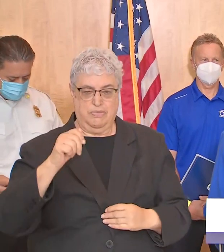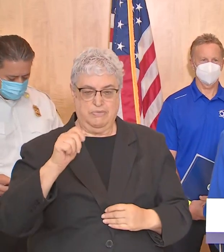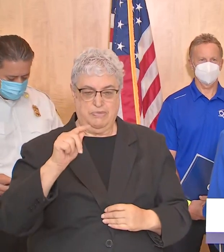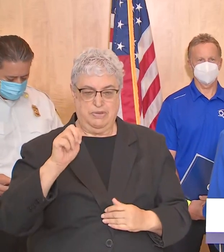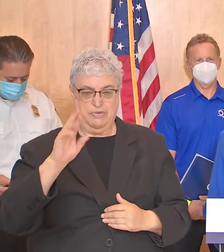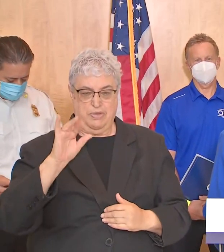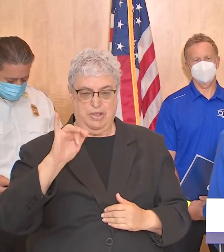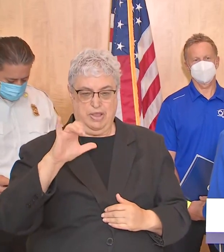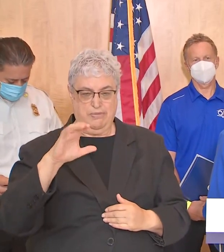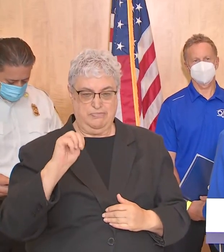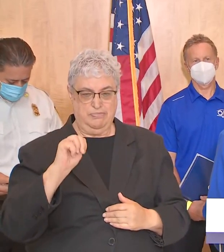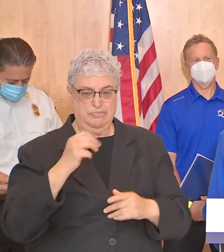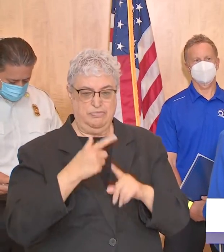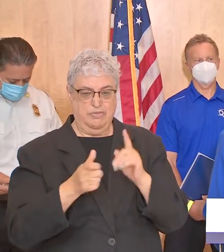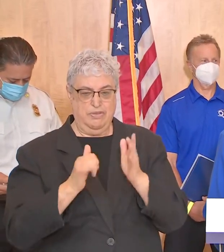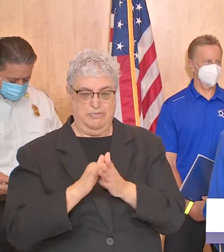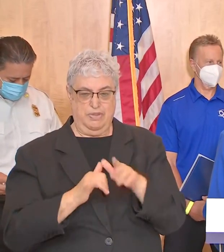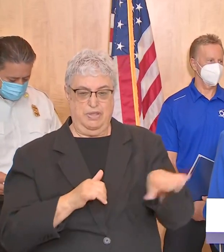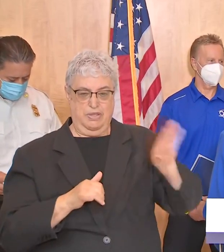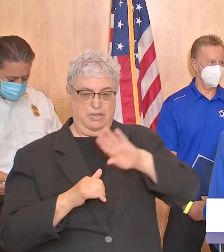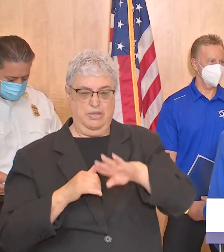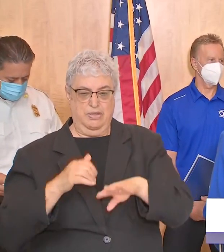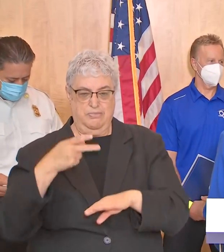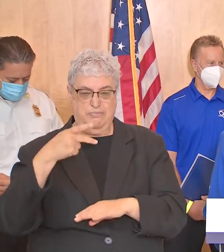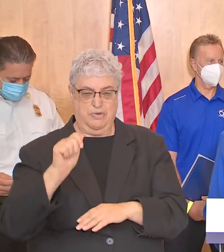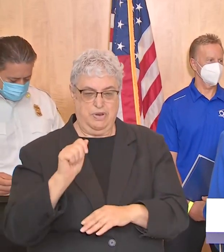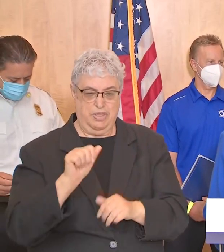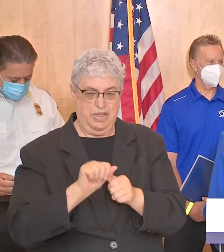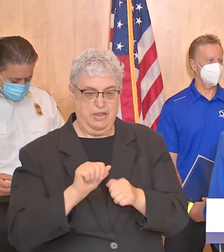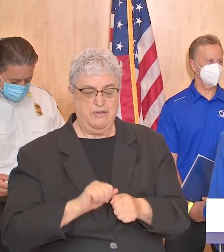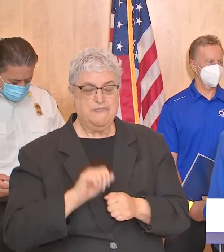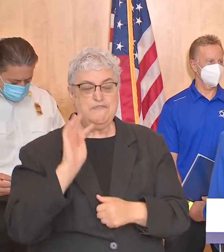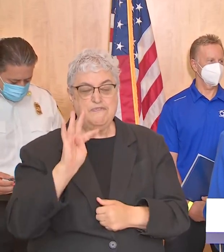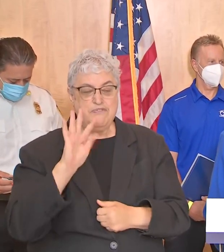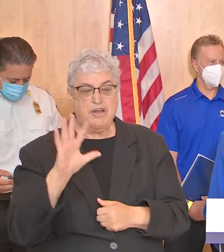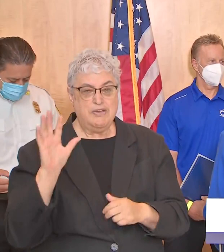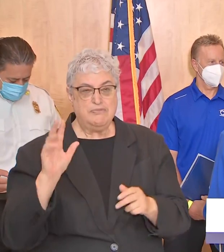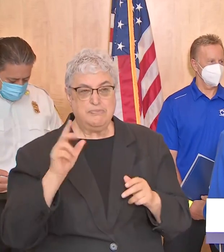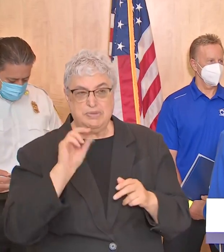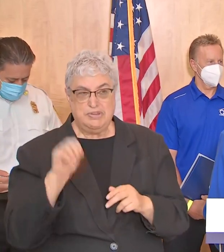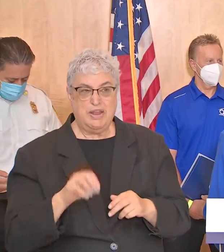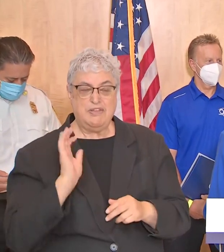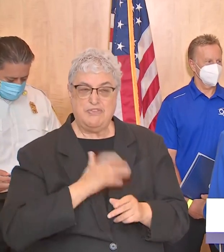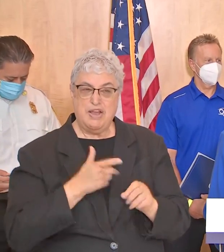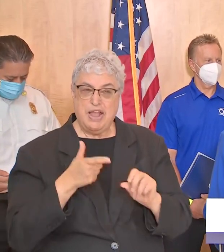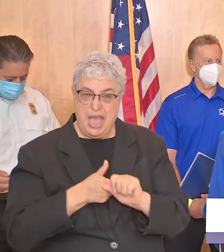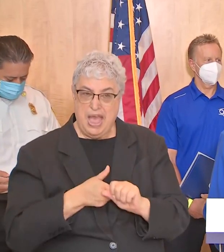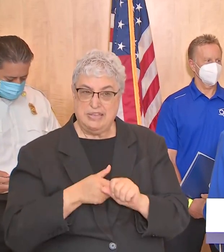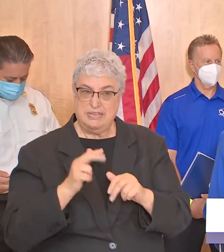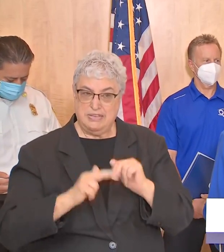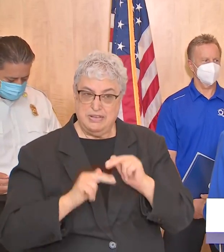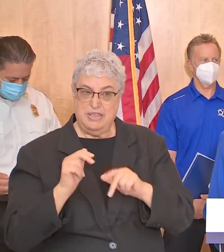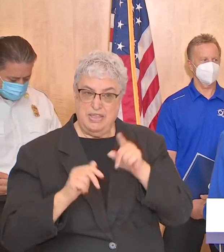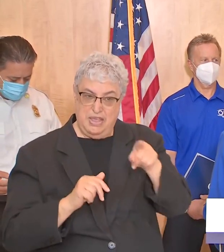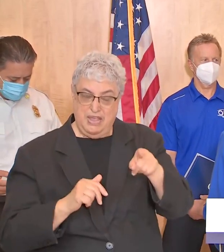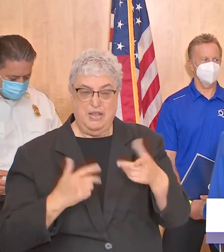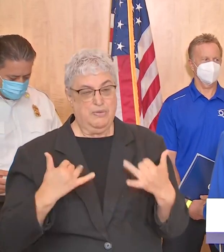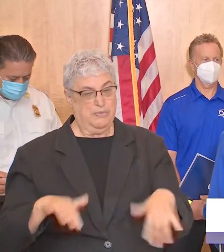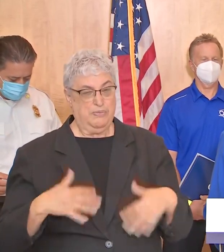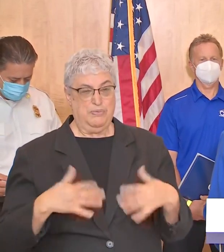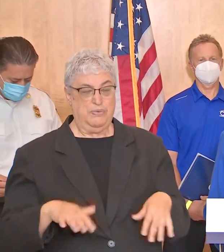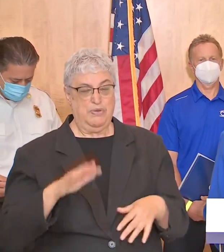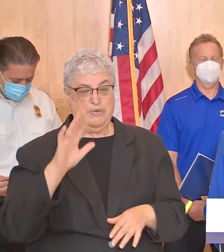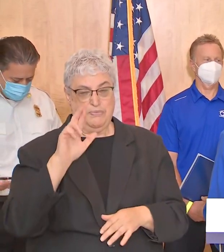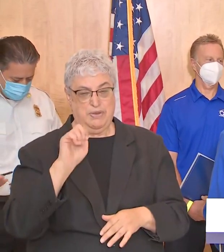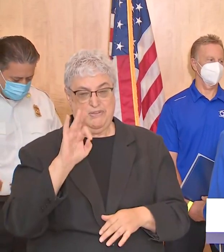comes out of comes out of that um the port author area okay so you're talking about you're talking about